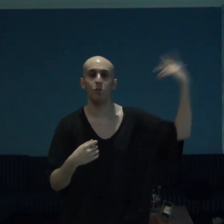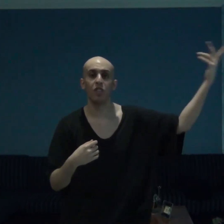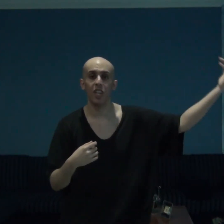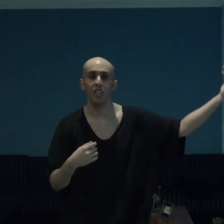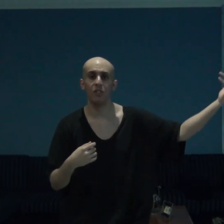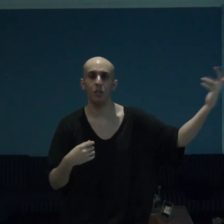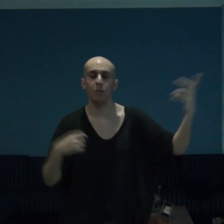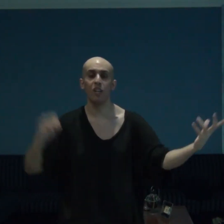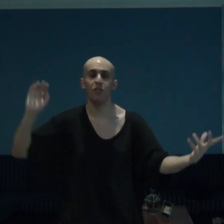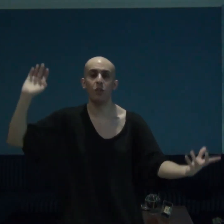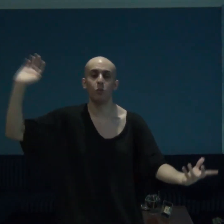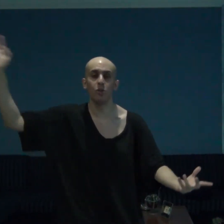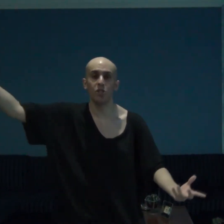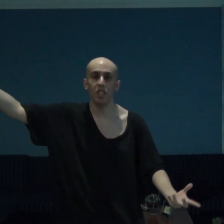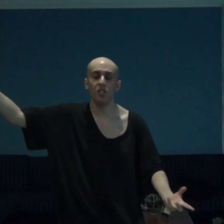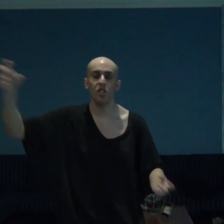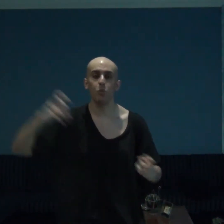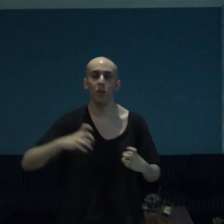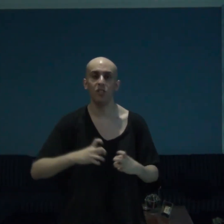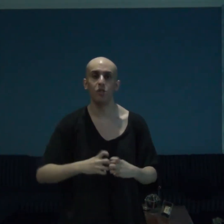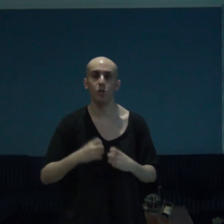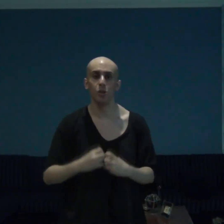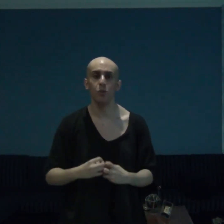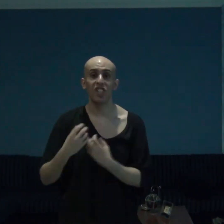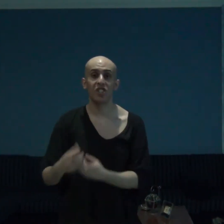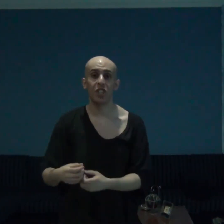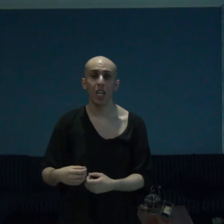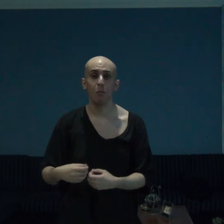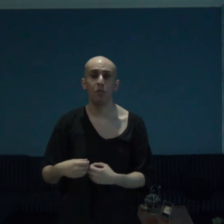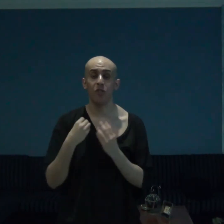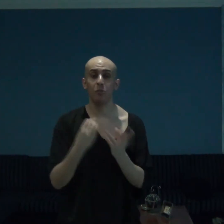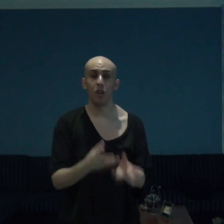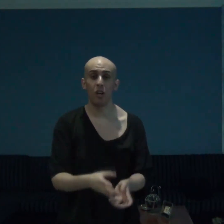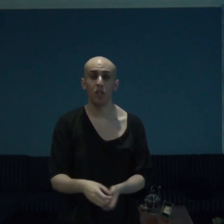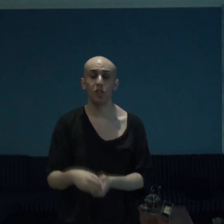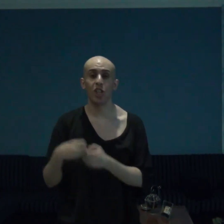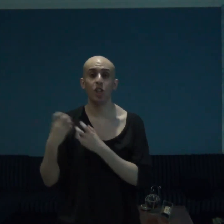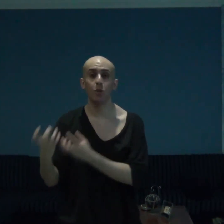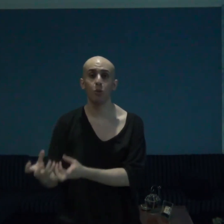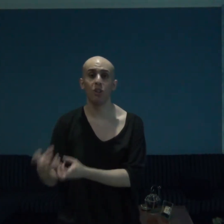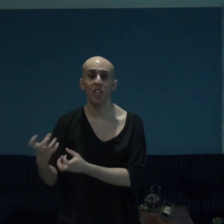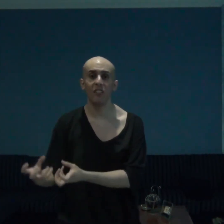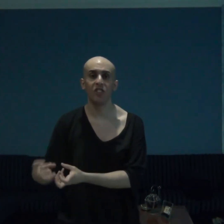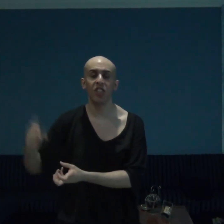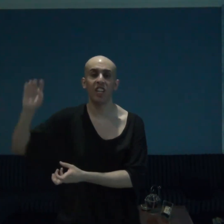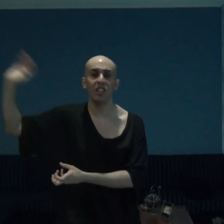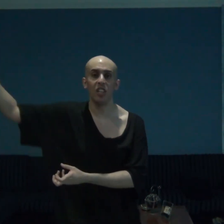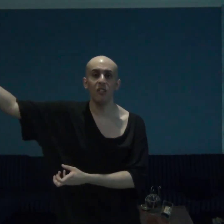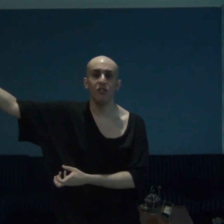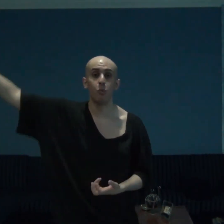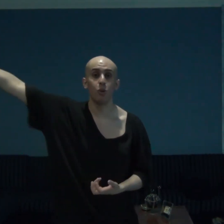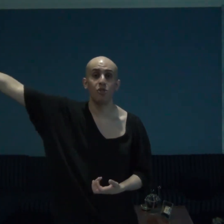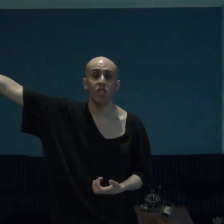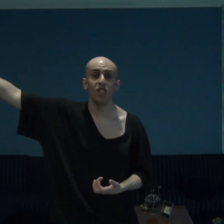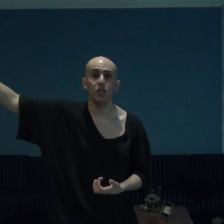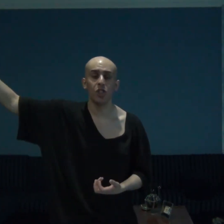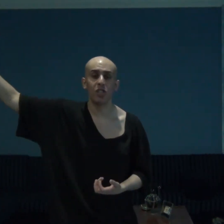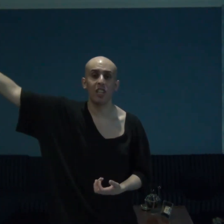own kingdom and for Rosine she wanted to escape from the harsh and cruel life she had lived Rosine just like